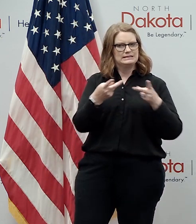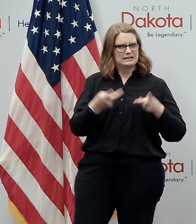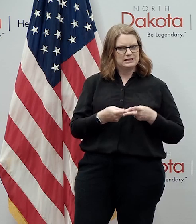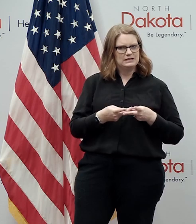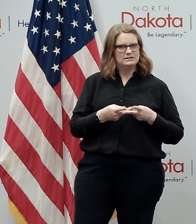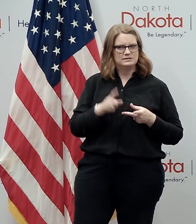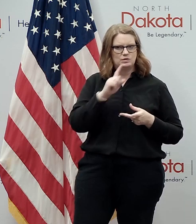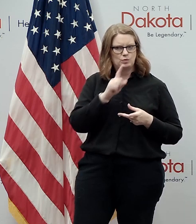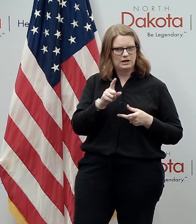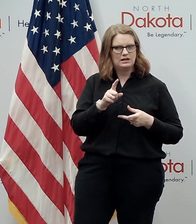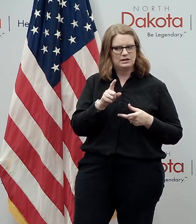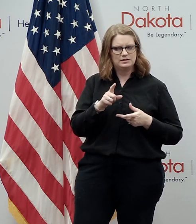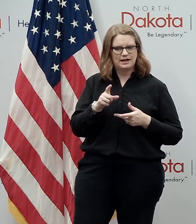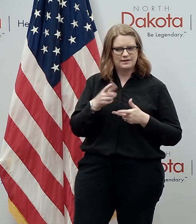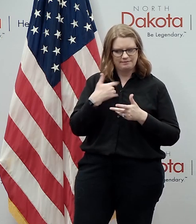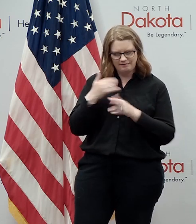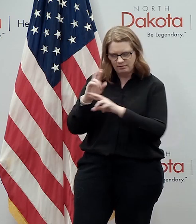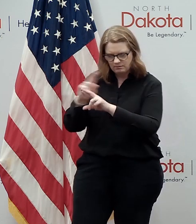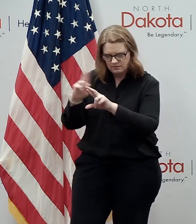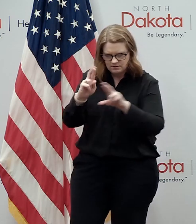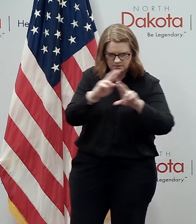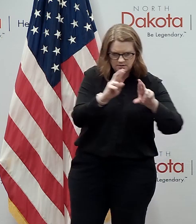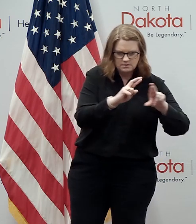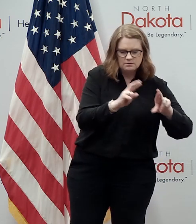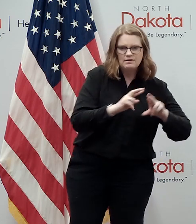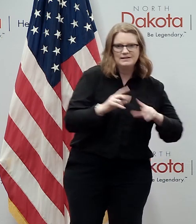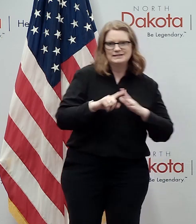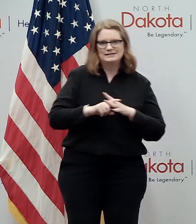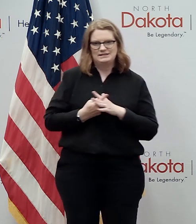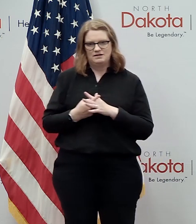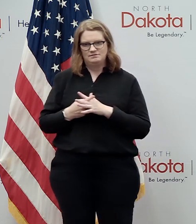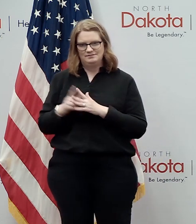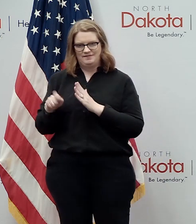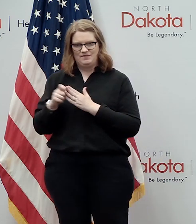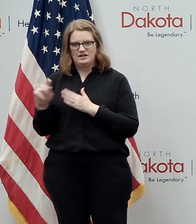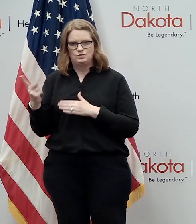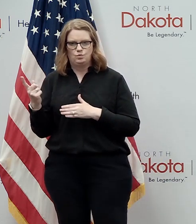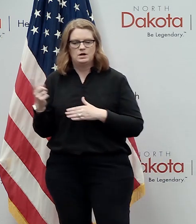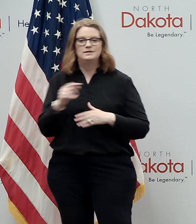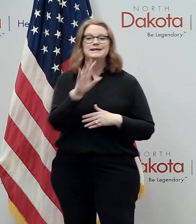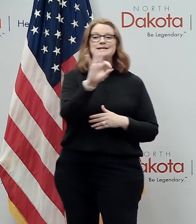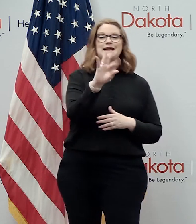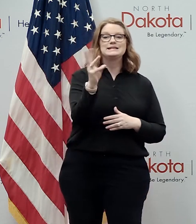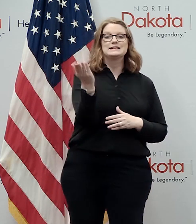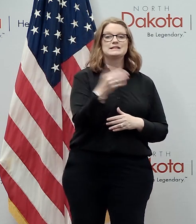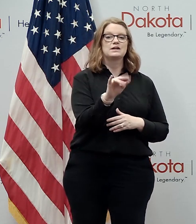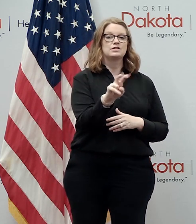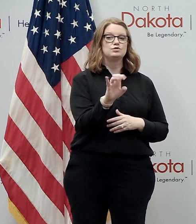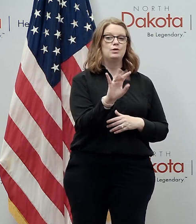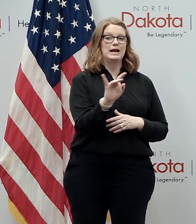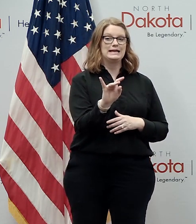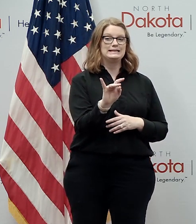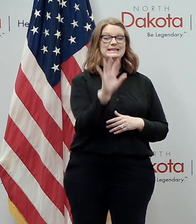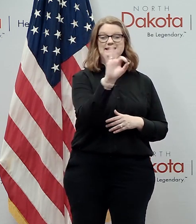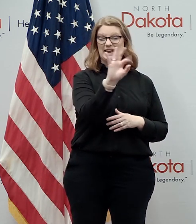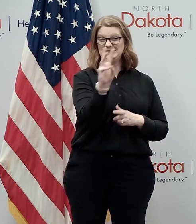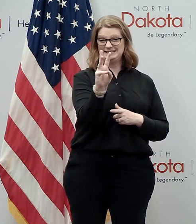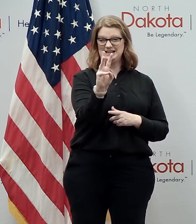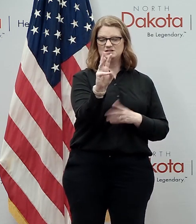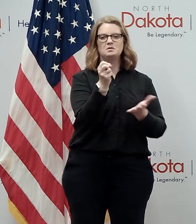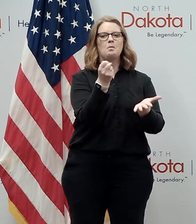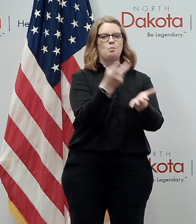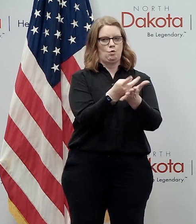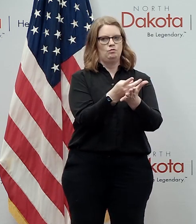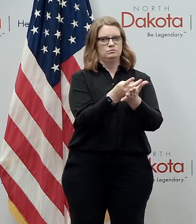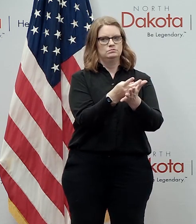to get people into entering into phase one and happy to report that 96 of the 218 uh are have been approved